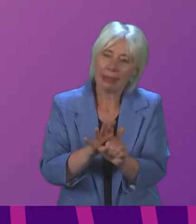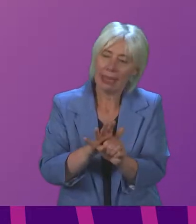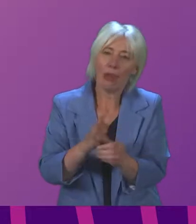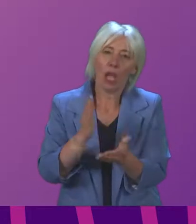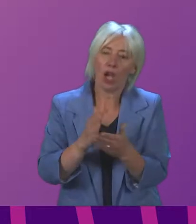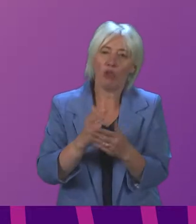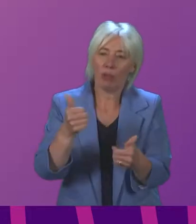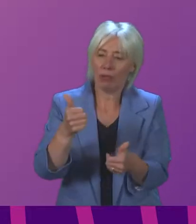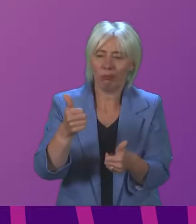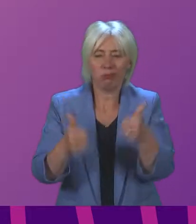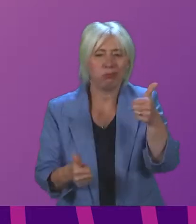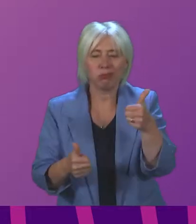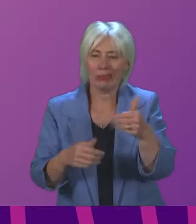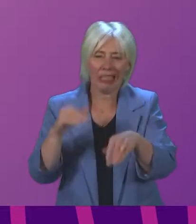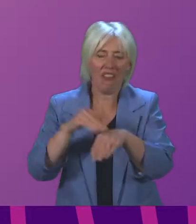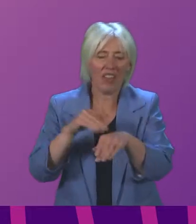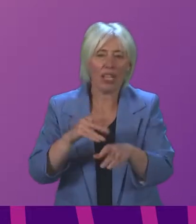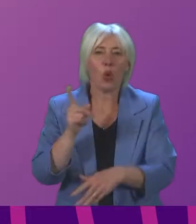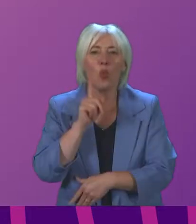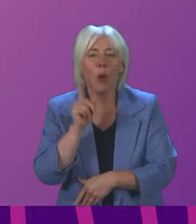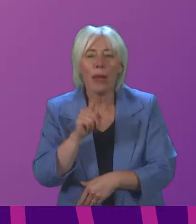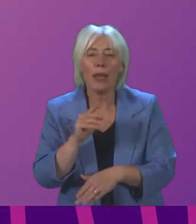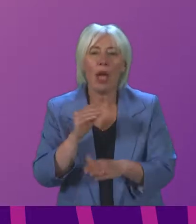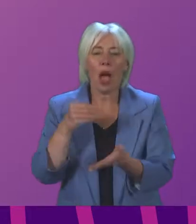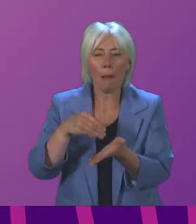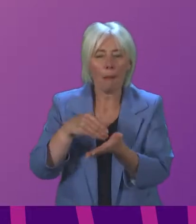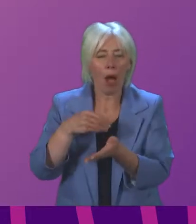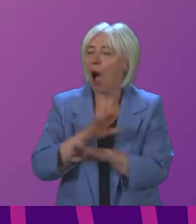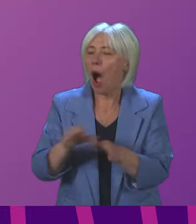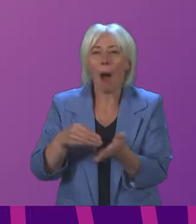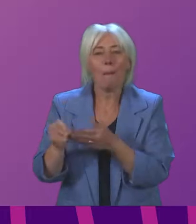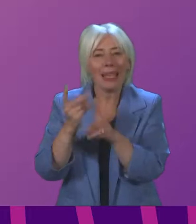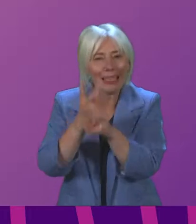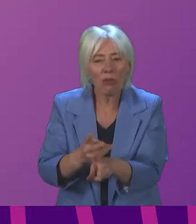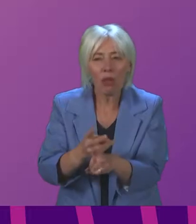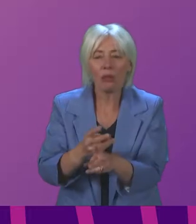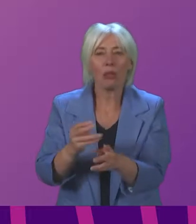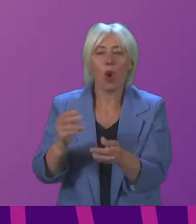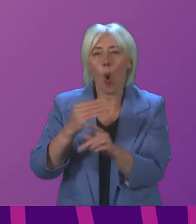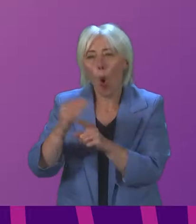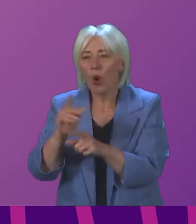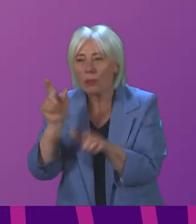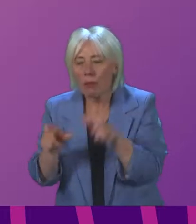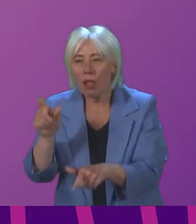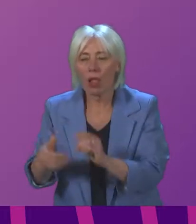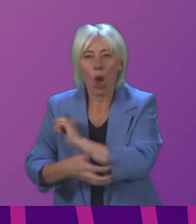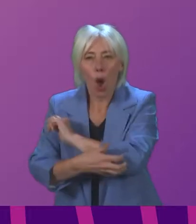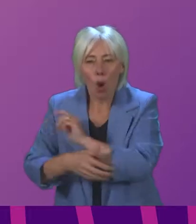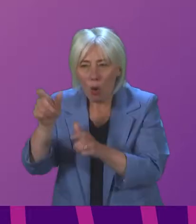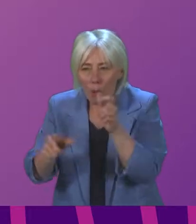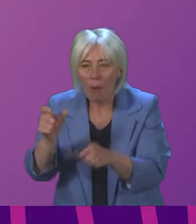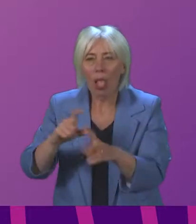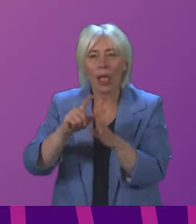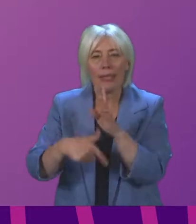disproportionately detrimental impact on women, unpaid carers, BAME people, poorer people, older people and on disabled people.